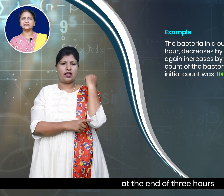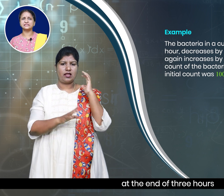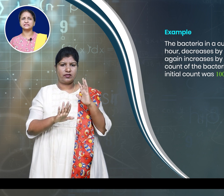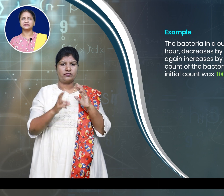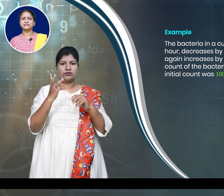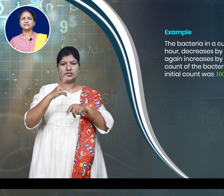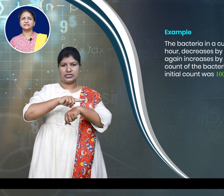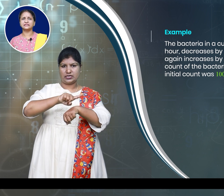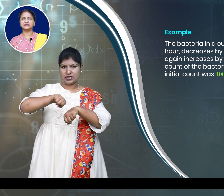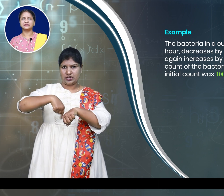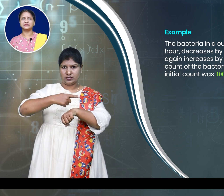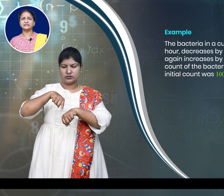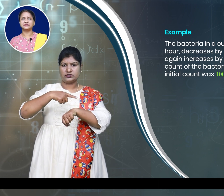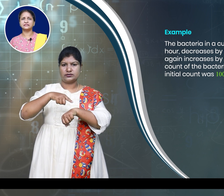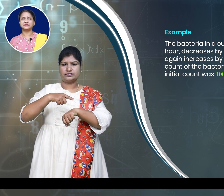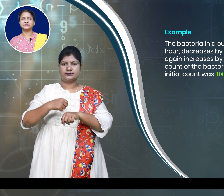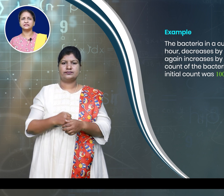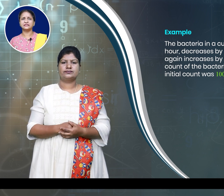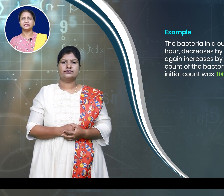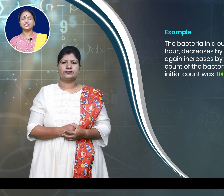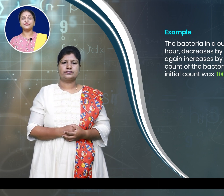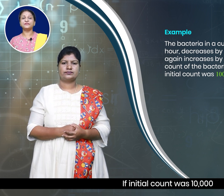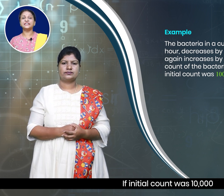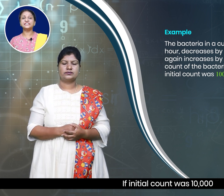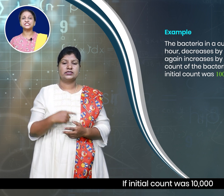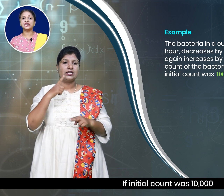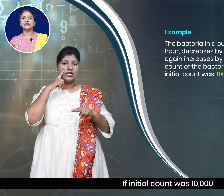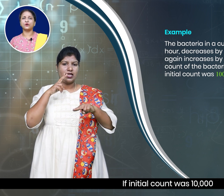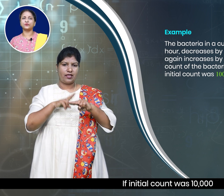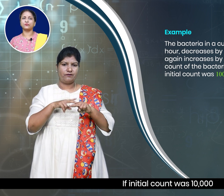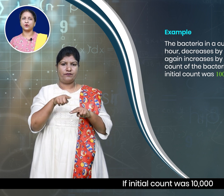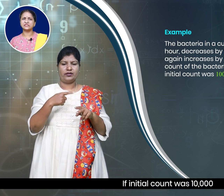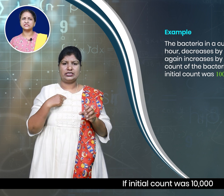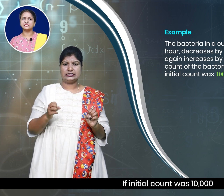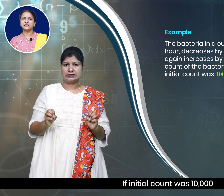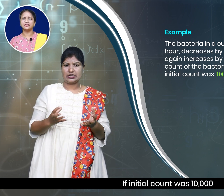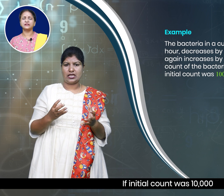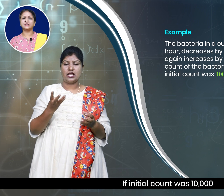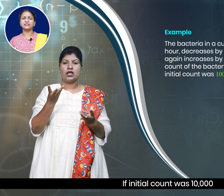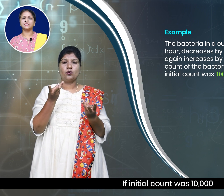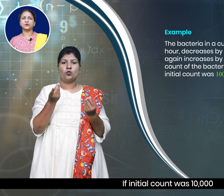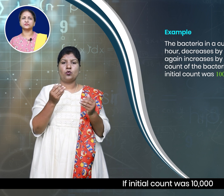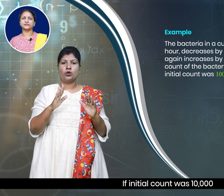if initial count was 10,000.